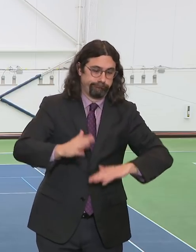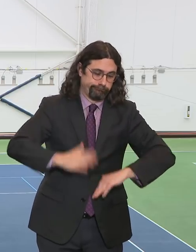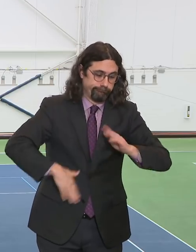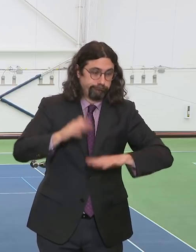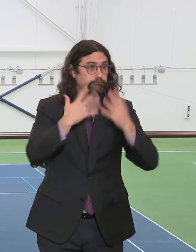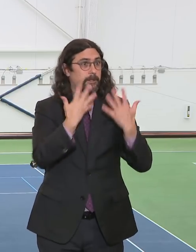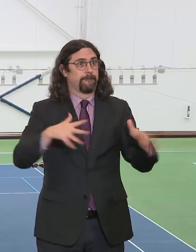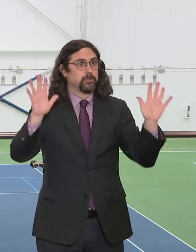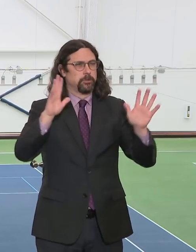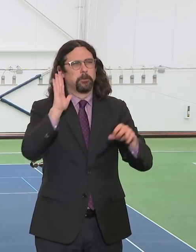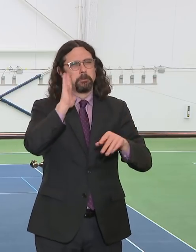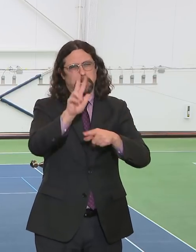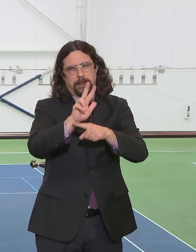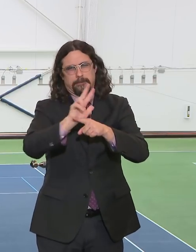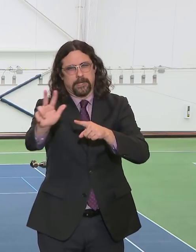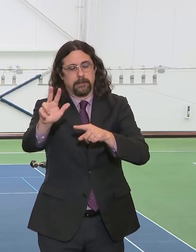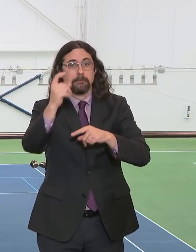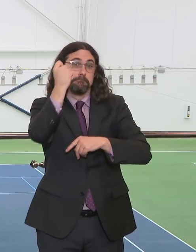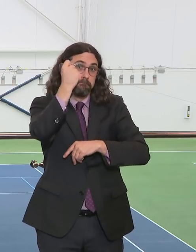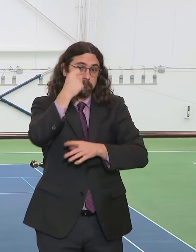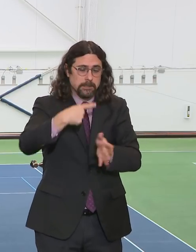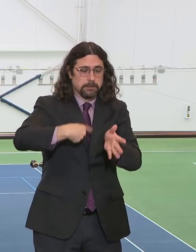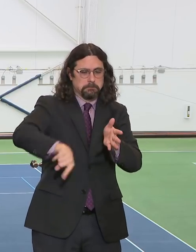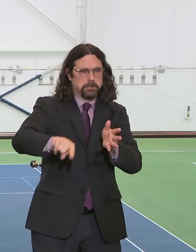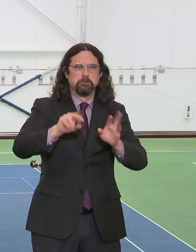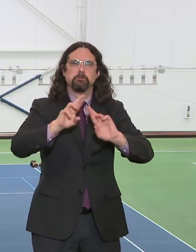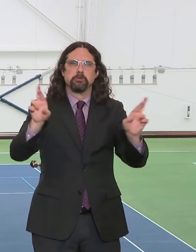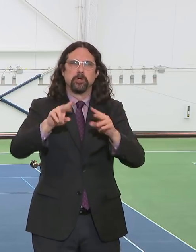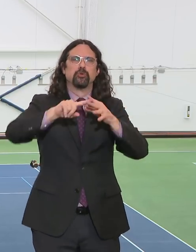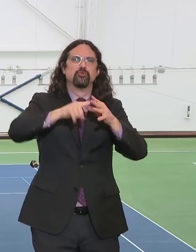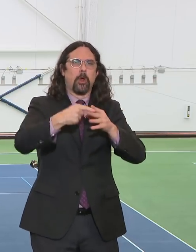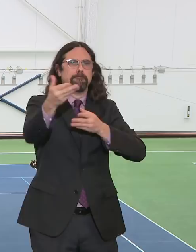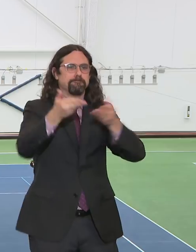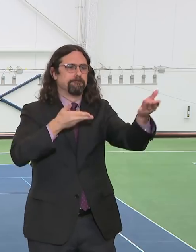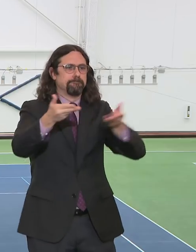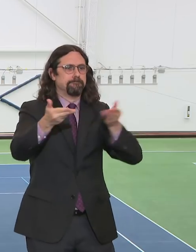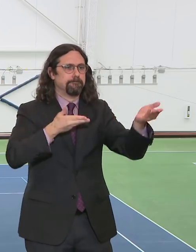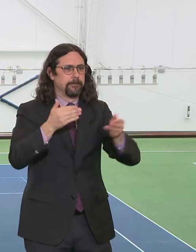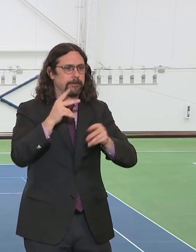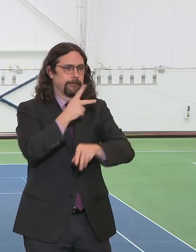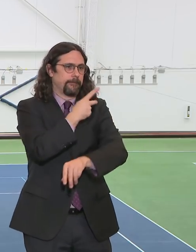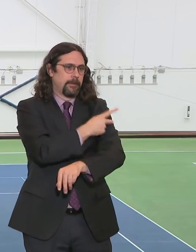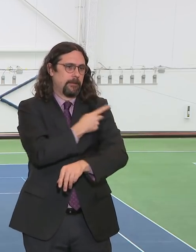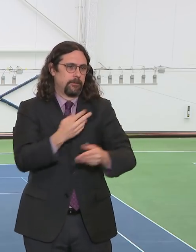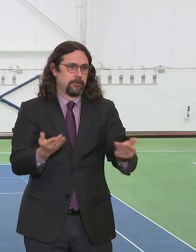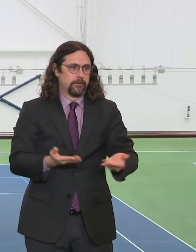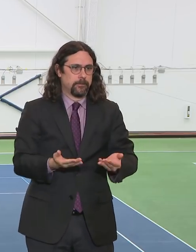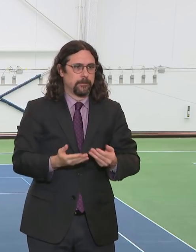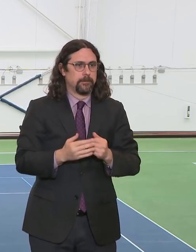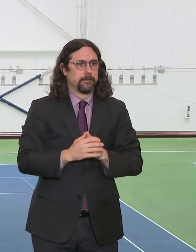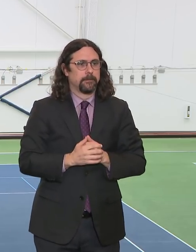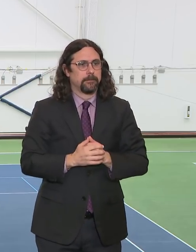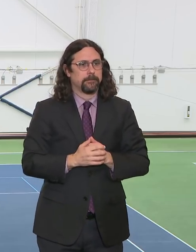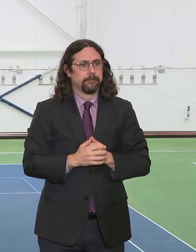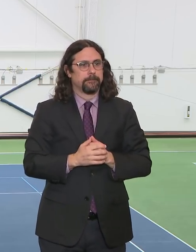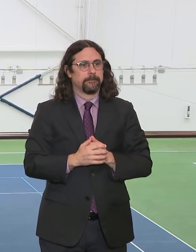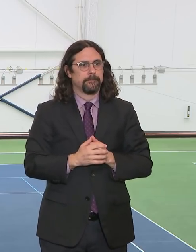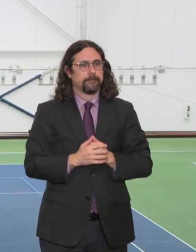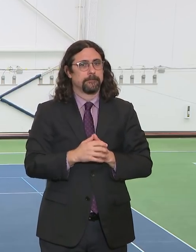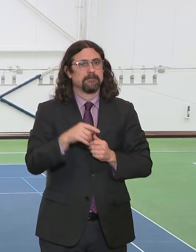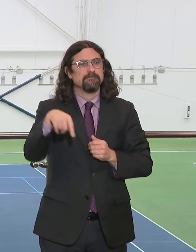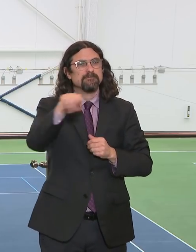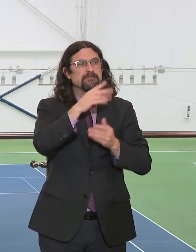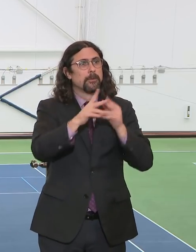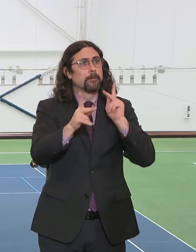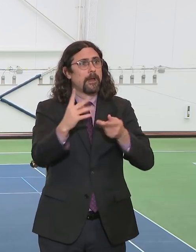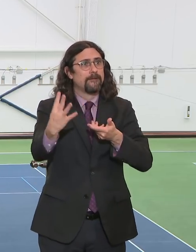And I want to thank the folks who made this possible right here in terms of this amazing facility. And